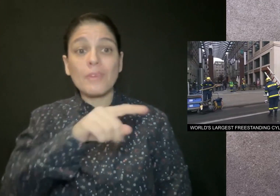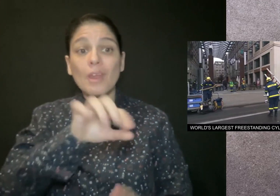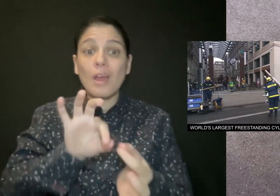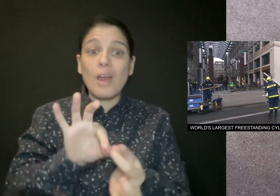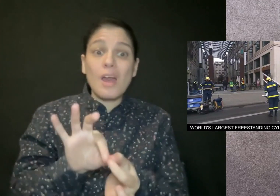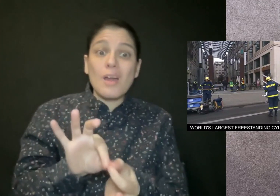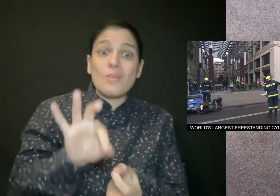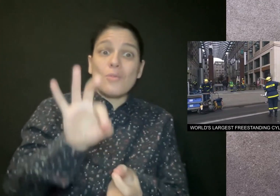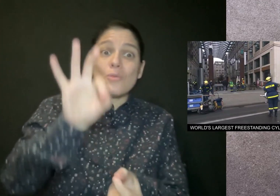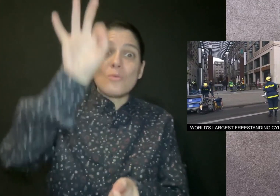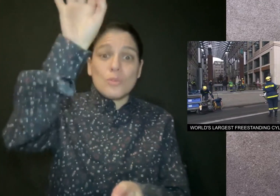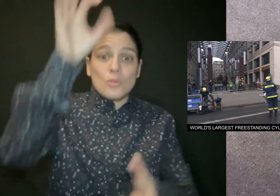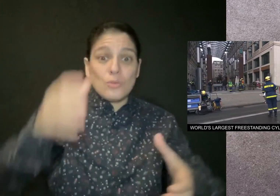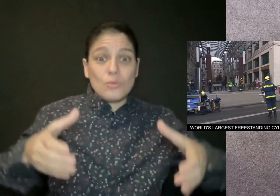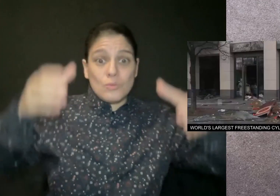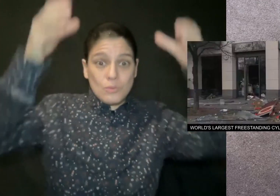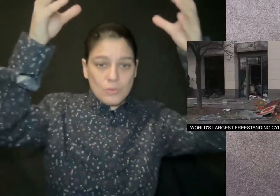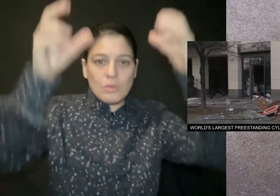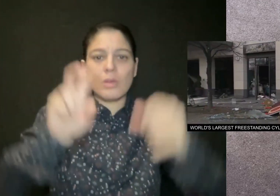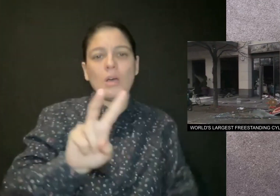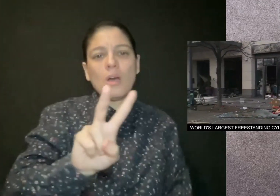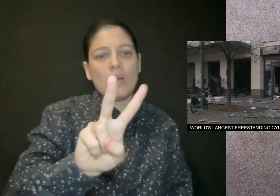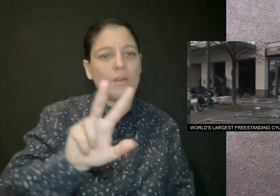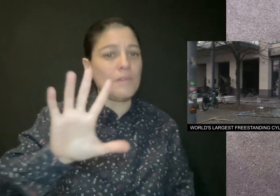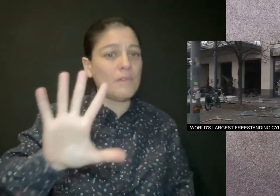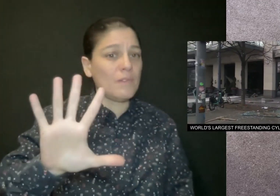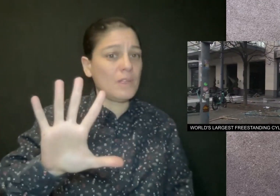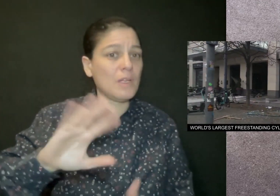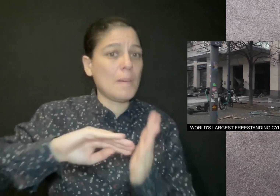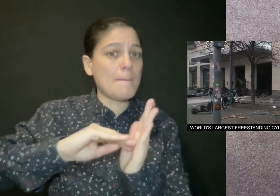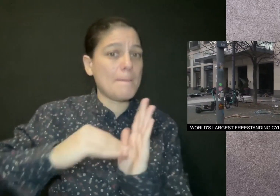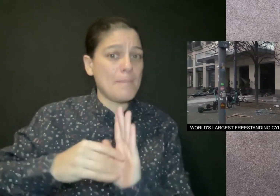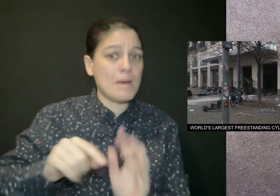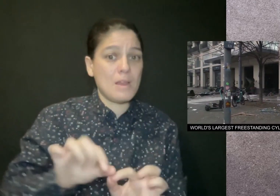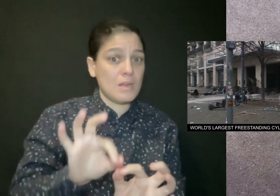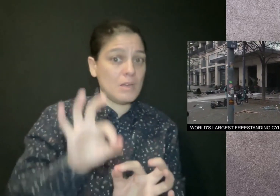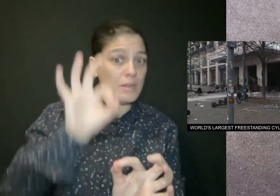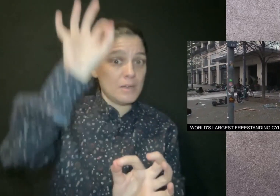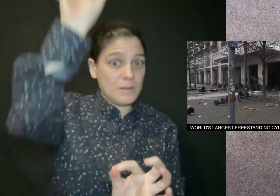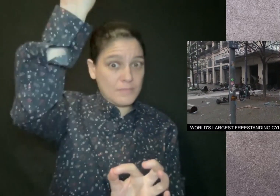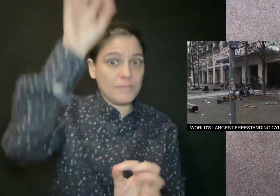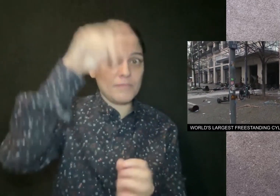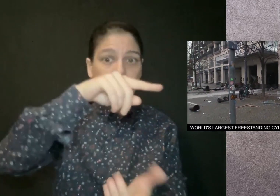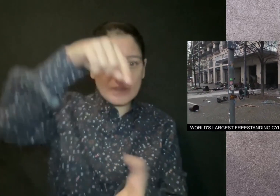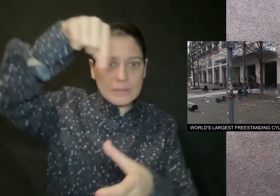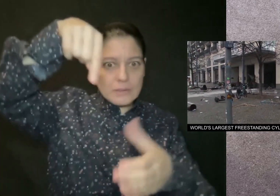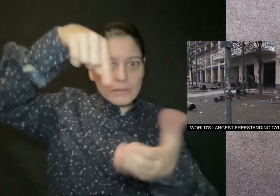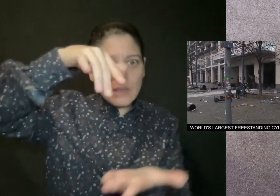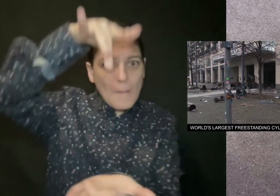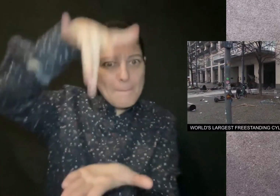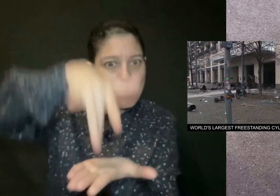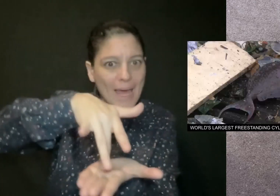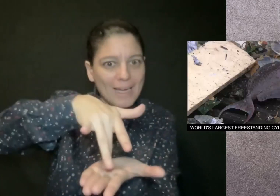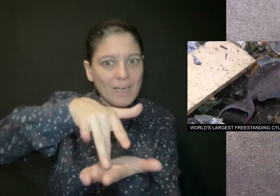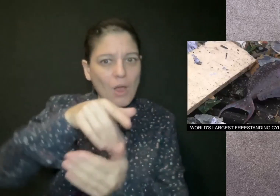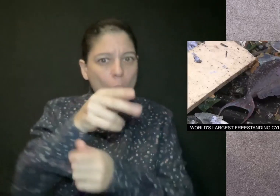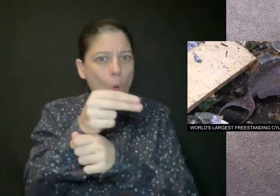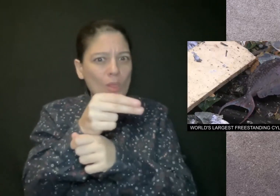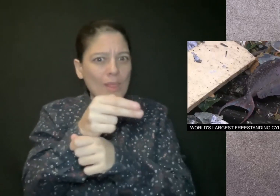The 46-foot-tall aquarium is located in the foyer of a Radisson Collection Hotel.